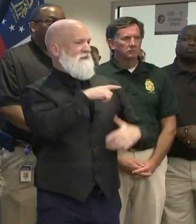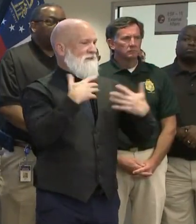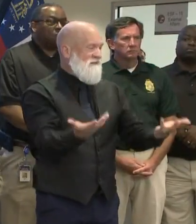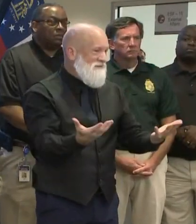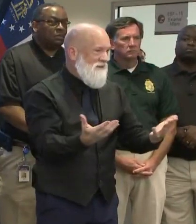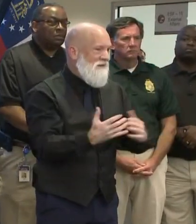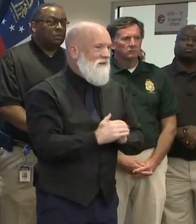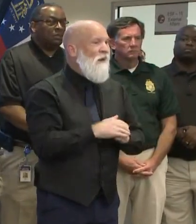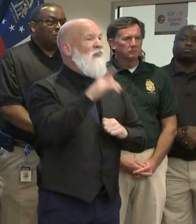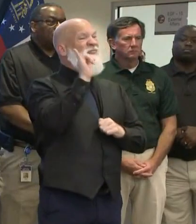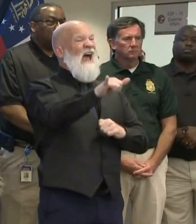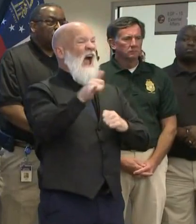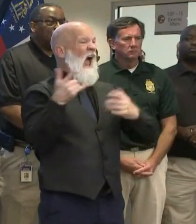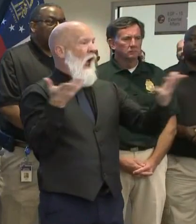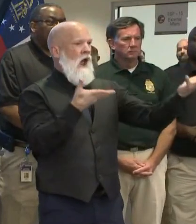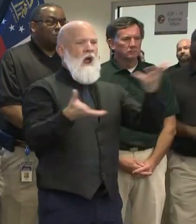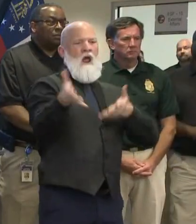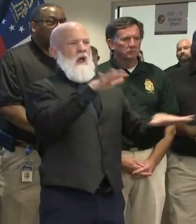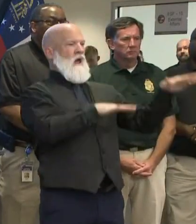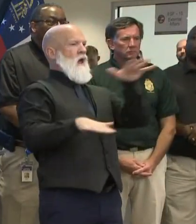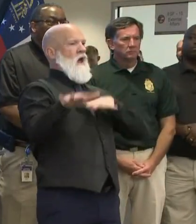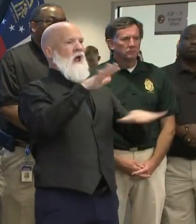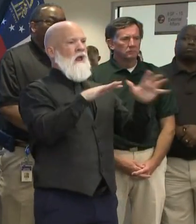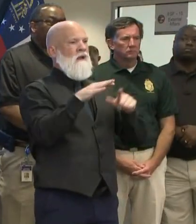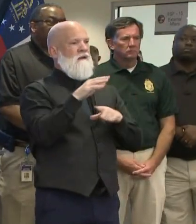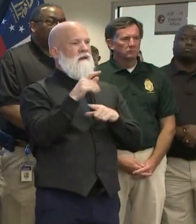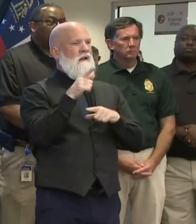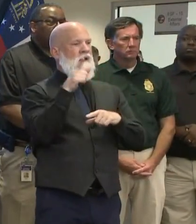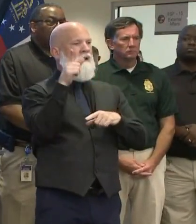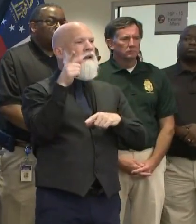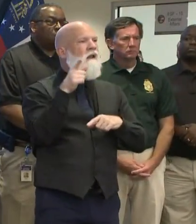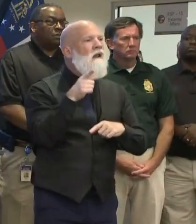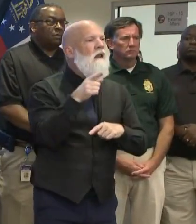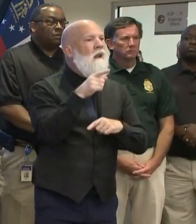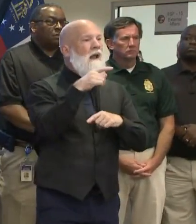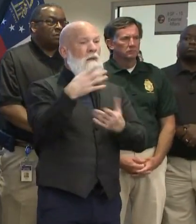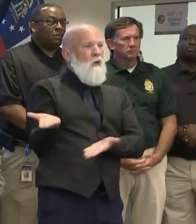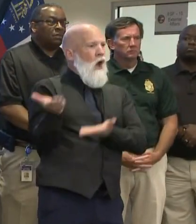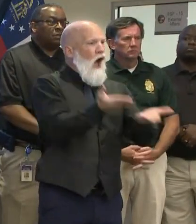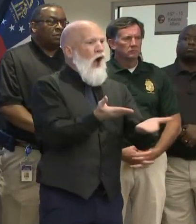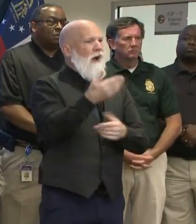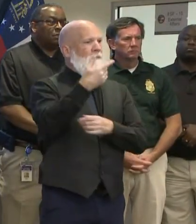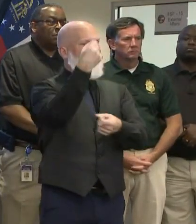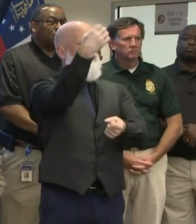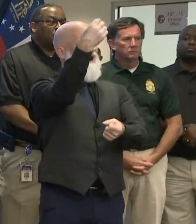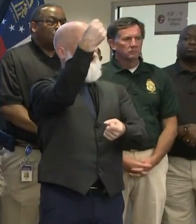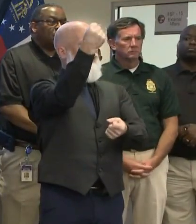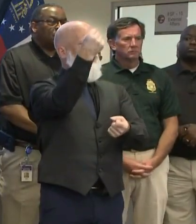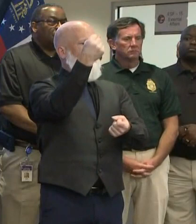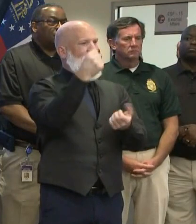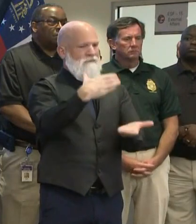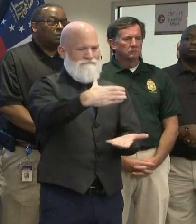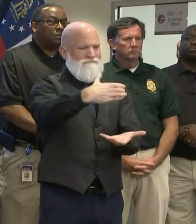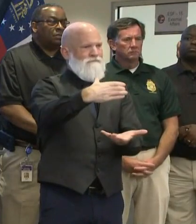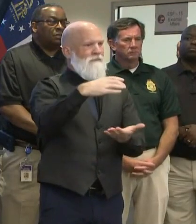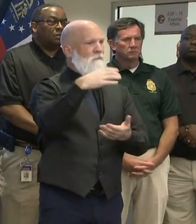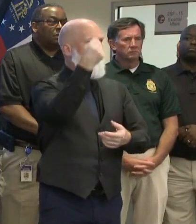around gallons of milk because they're not going to run when the gas hits and go home after the curfew.